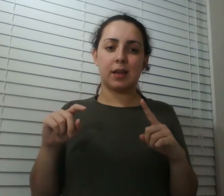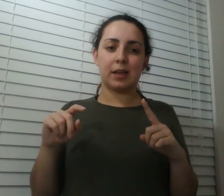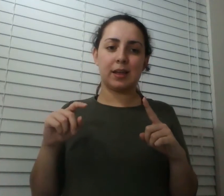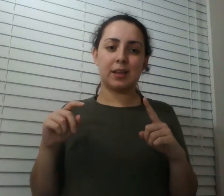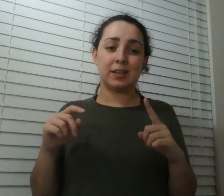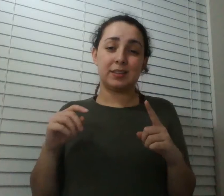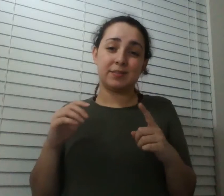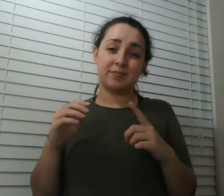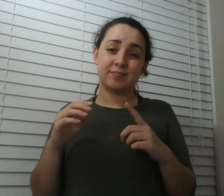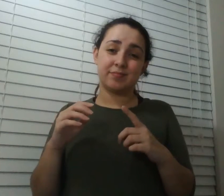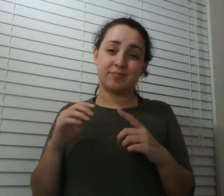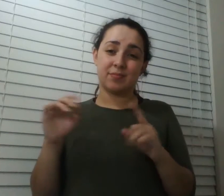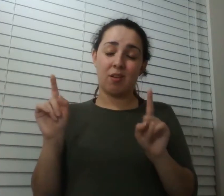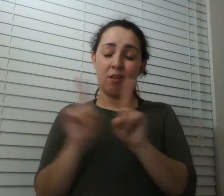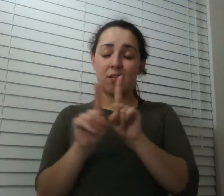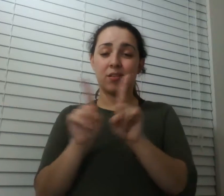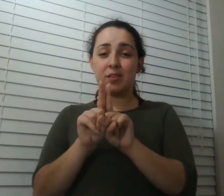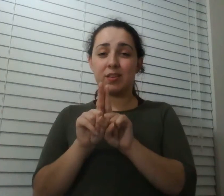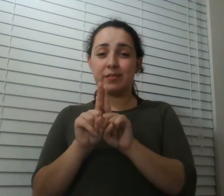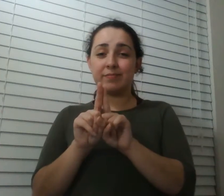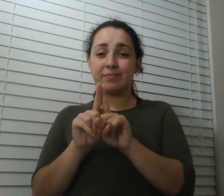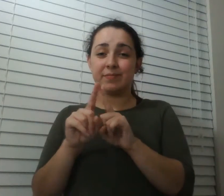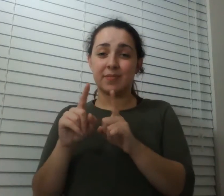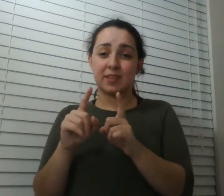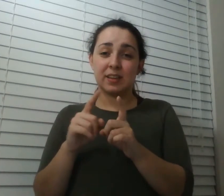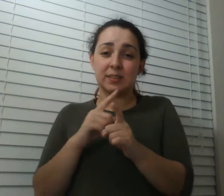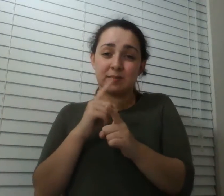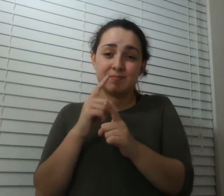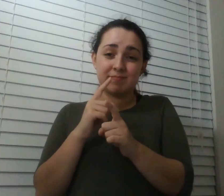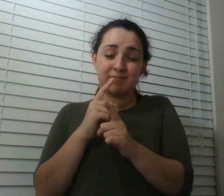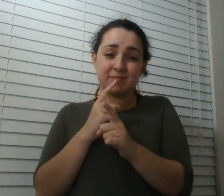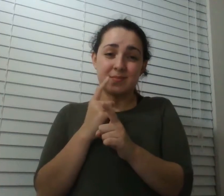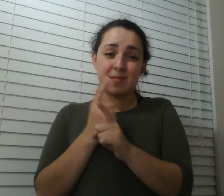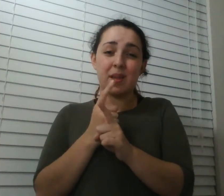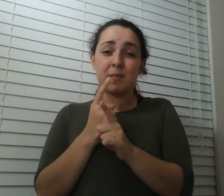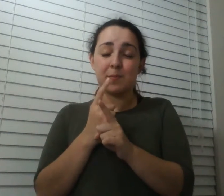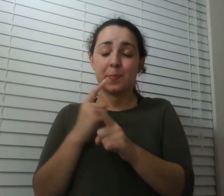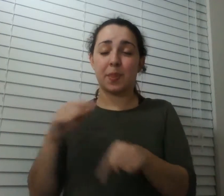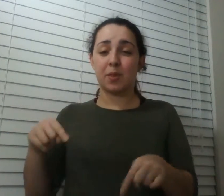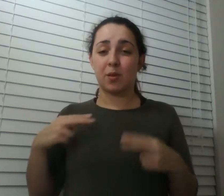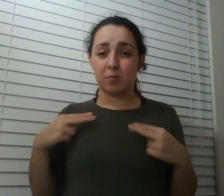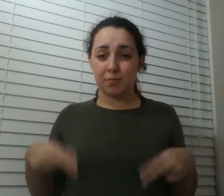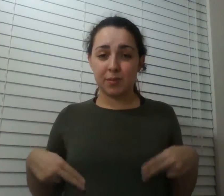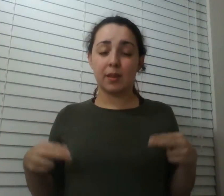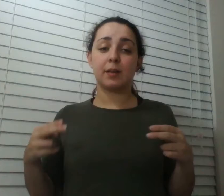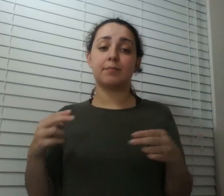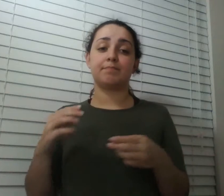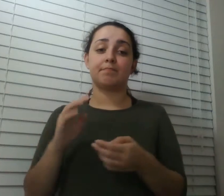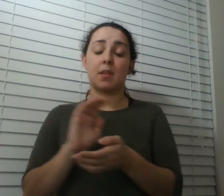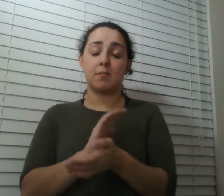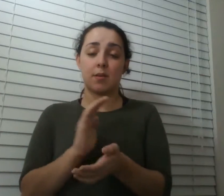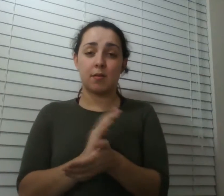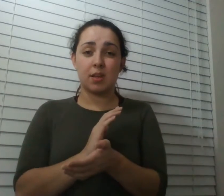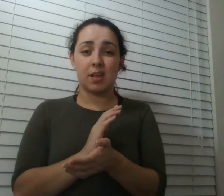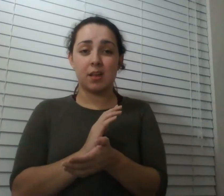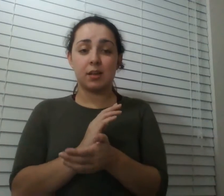understand it and in the end the essay itself kind of falls short and jeff admits that it just